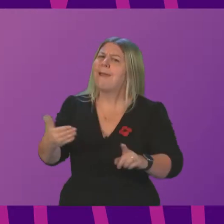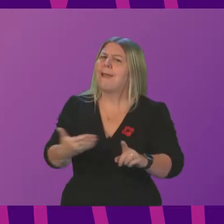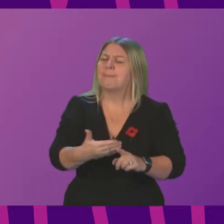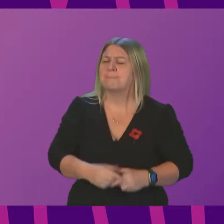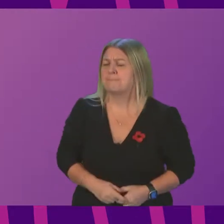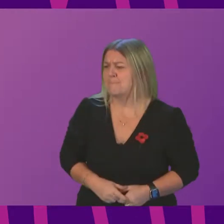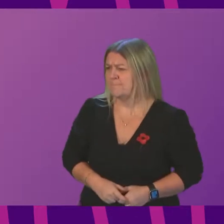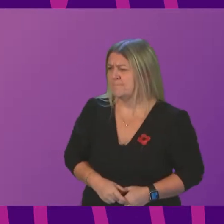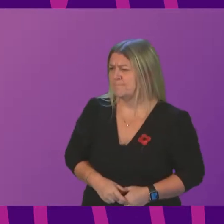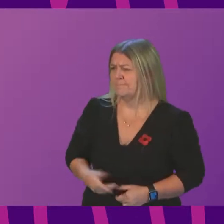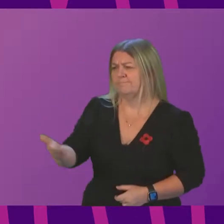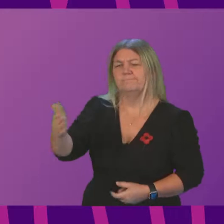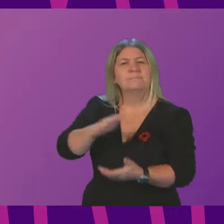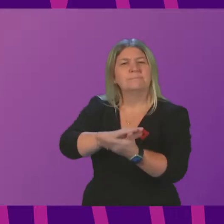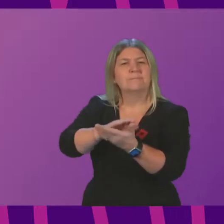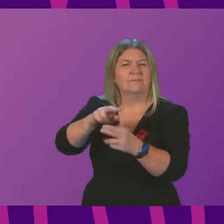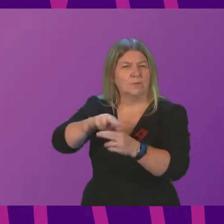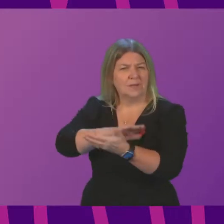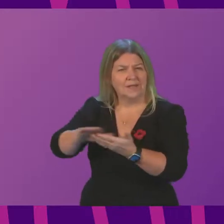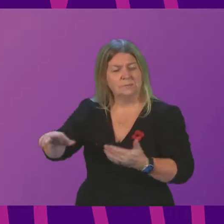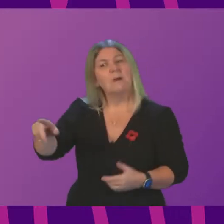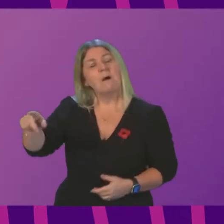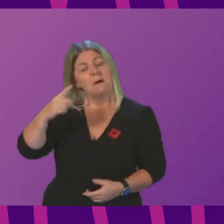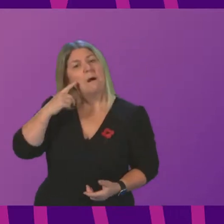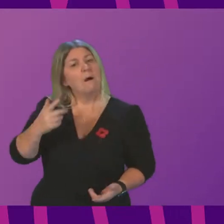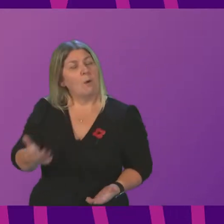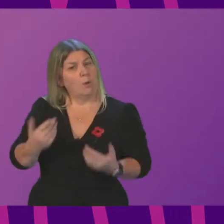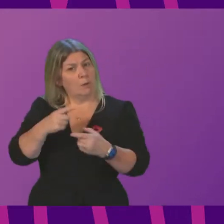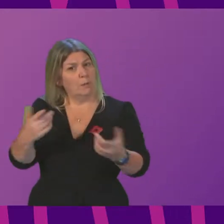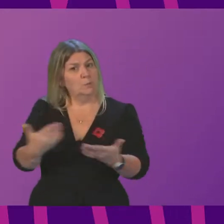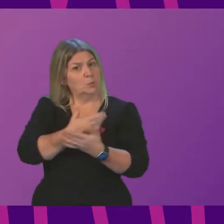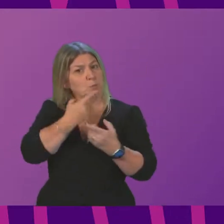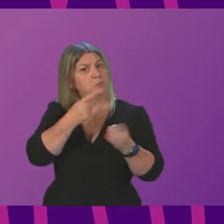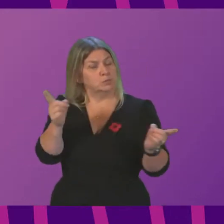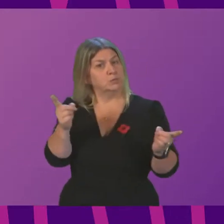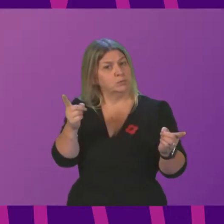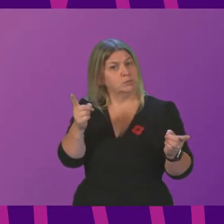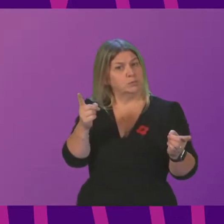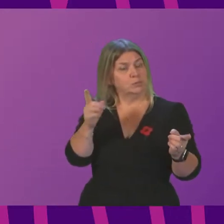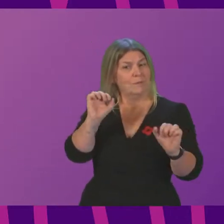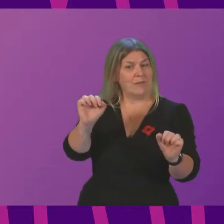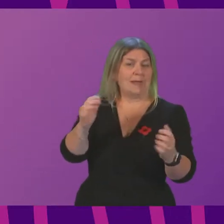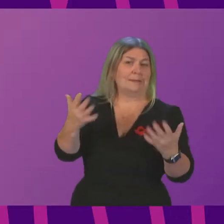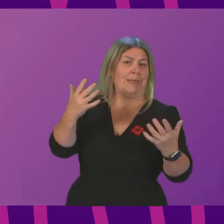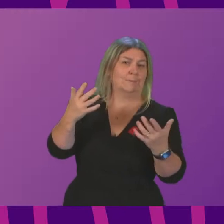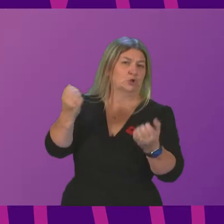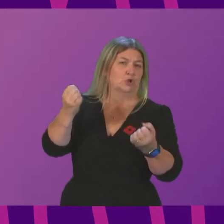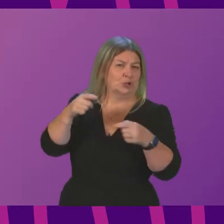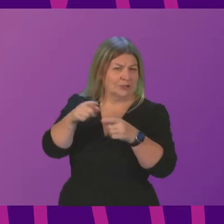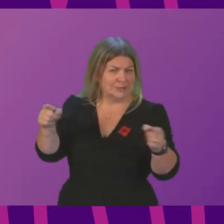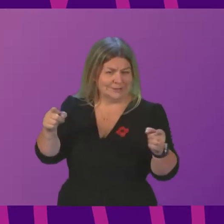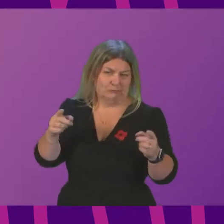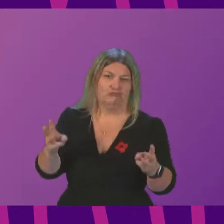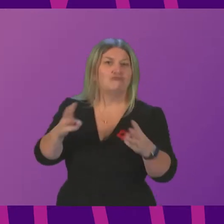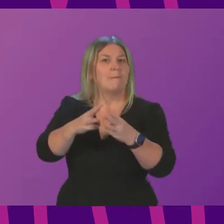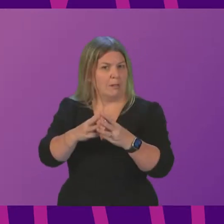welcome the announcement made today of the trebling of support for climate justice. But can I ask, what plans does the Scottish Government have